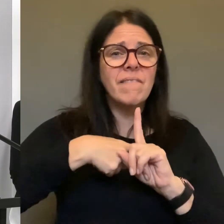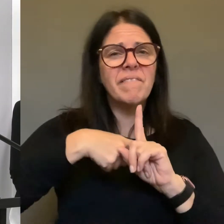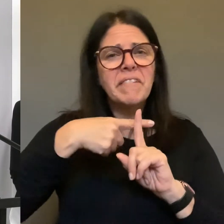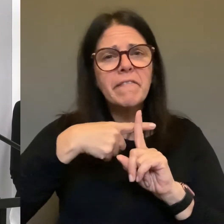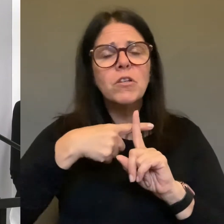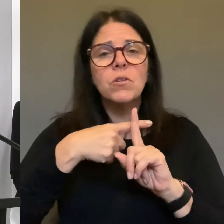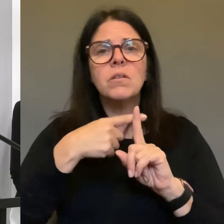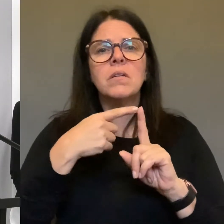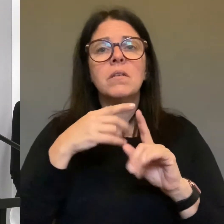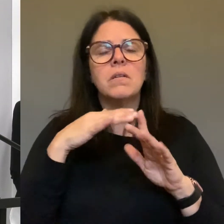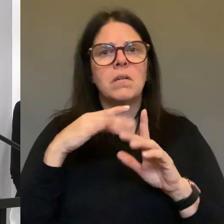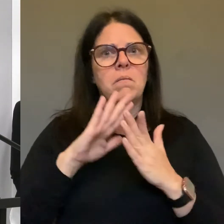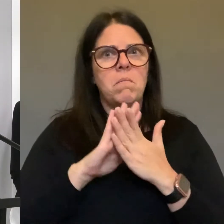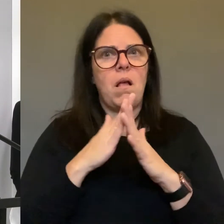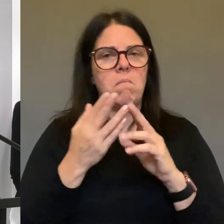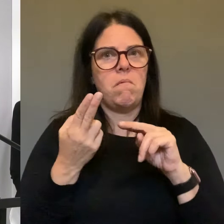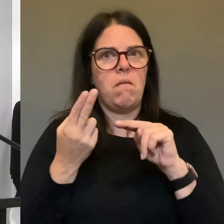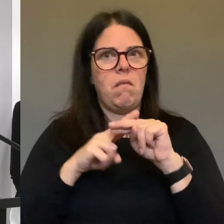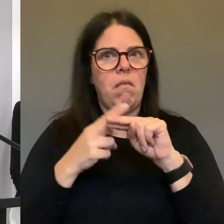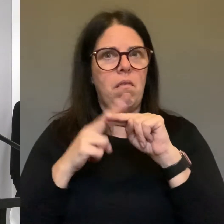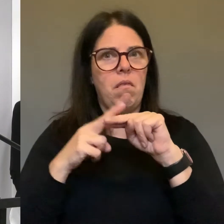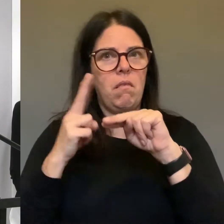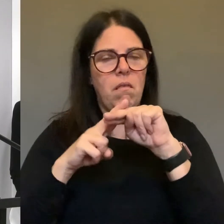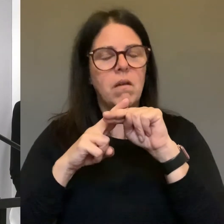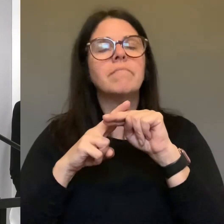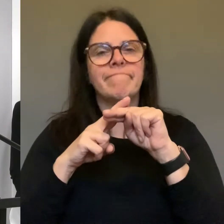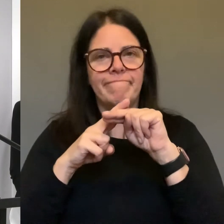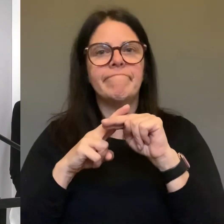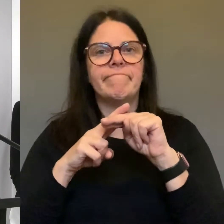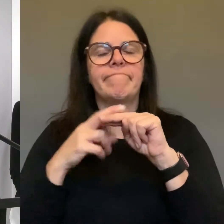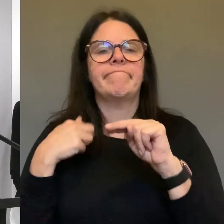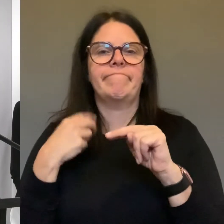any kind of medical care, contact public health or contact their healthcare provider.